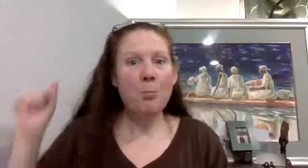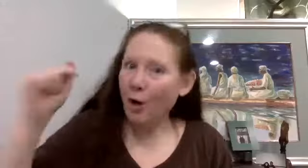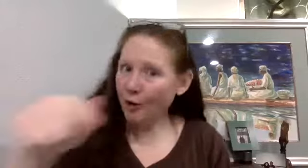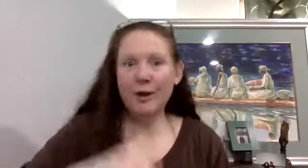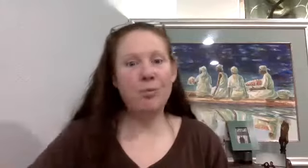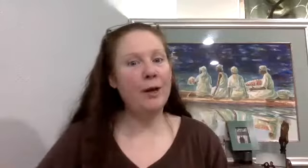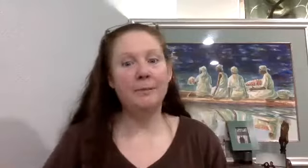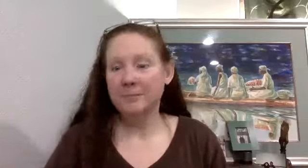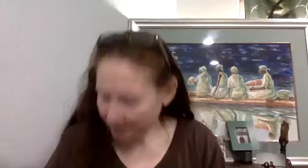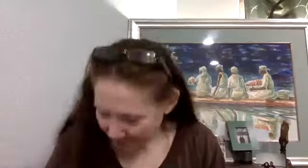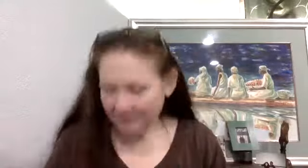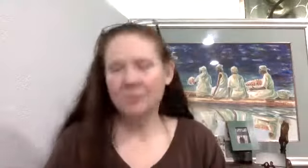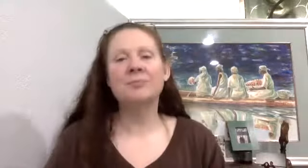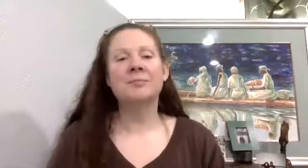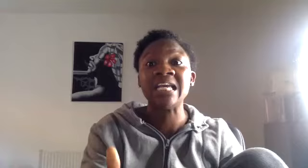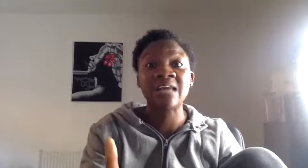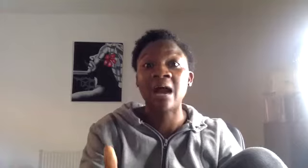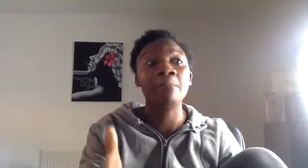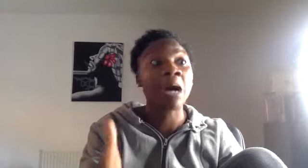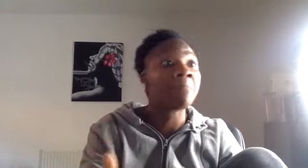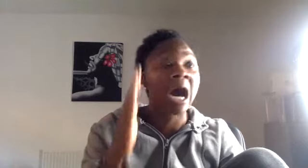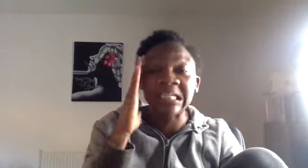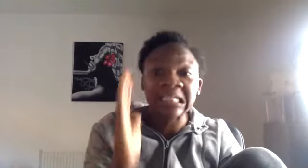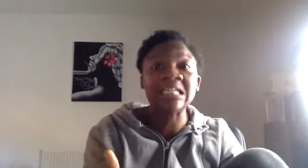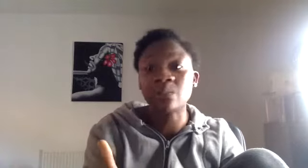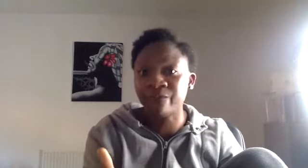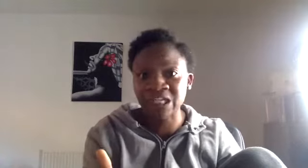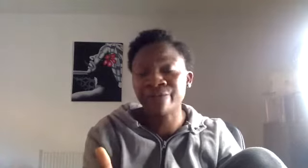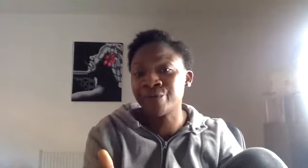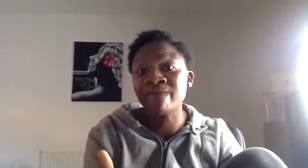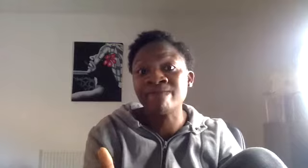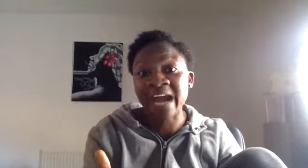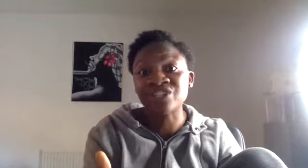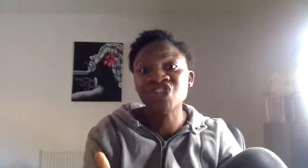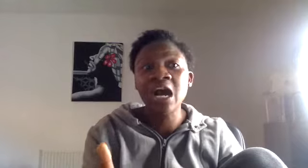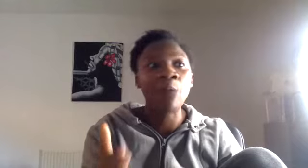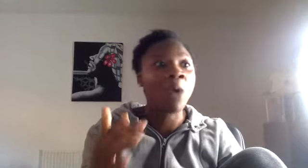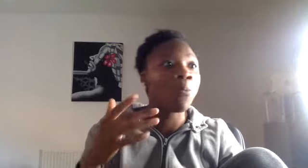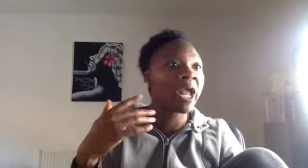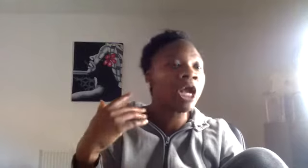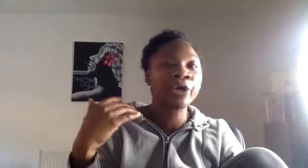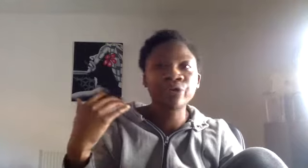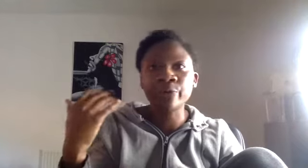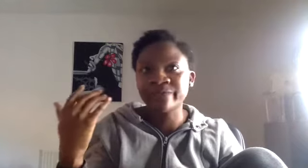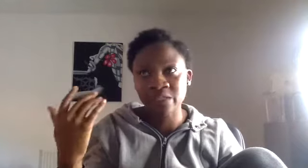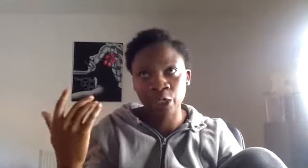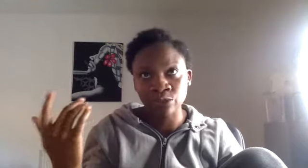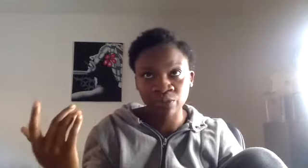Perfect point. Fan it out to me that, mom, I need some fresh fruit and veg. And when we're, those of us that are contributing